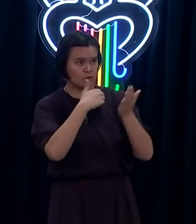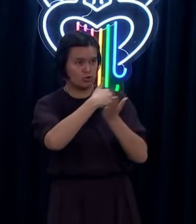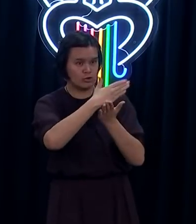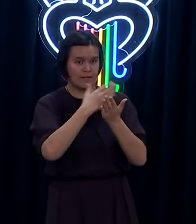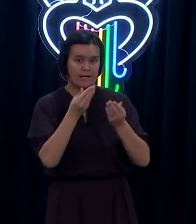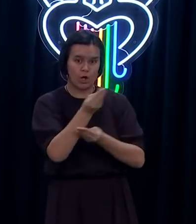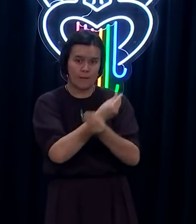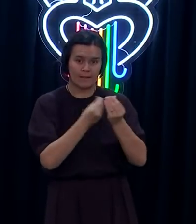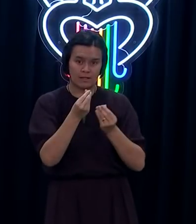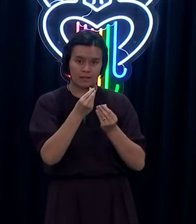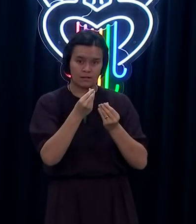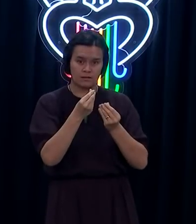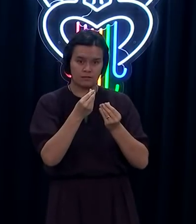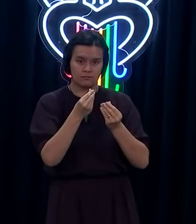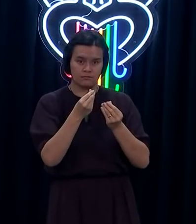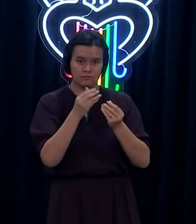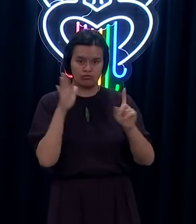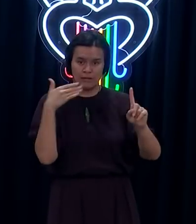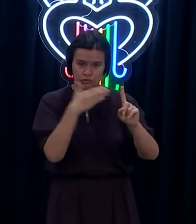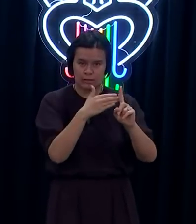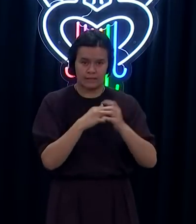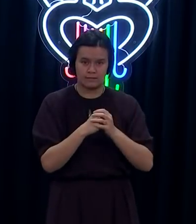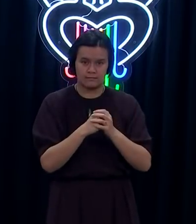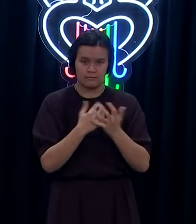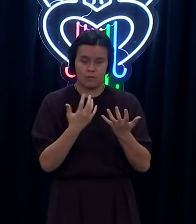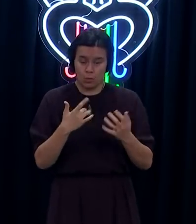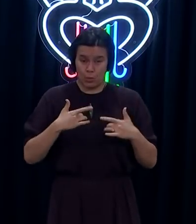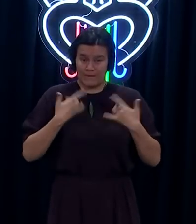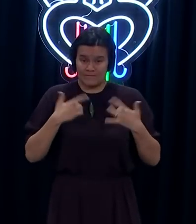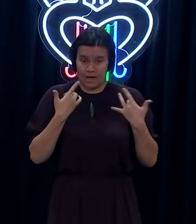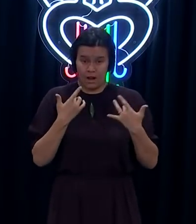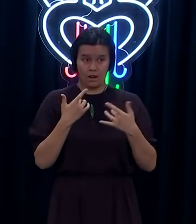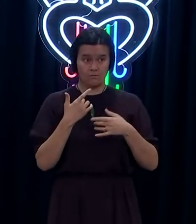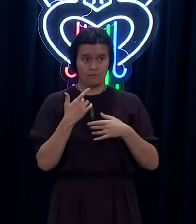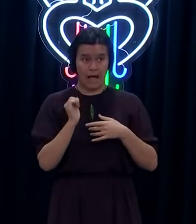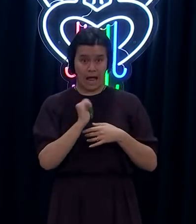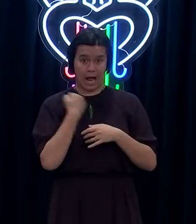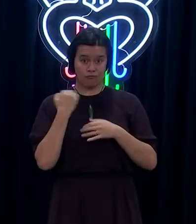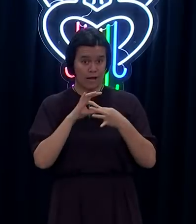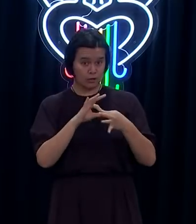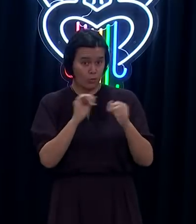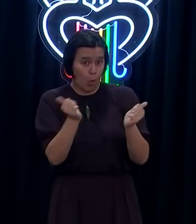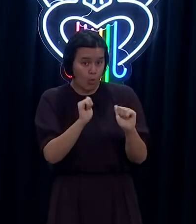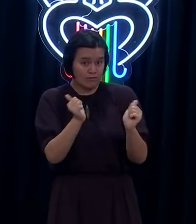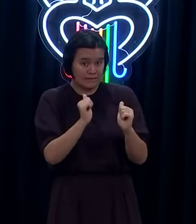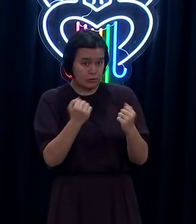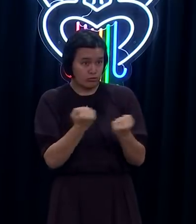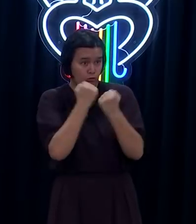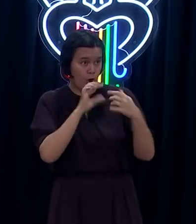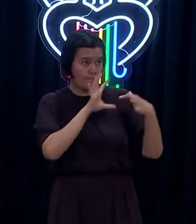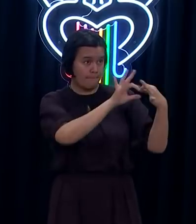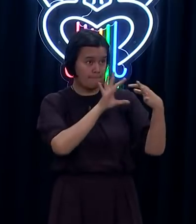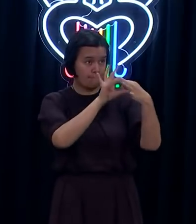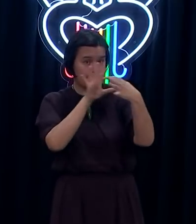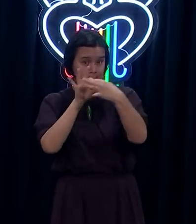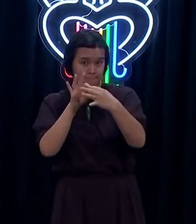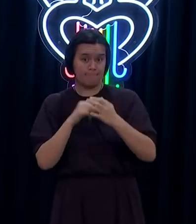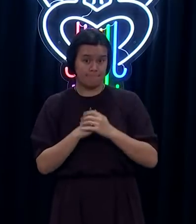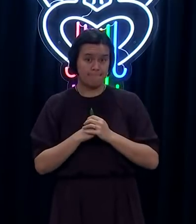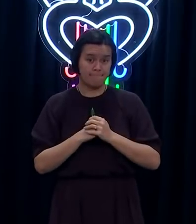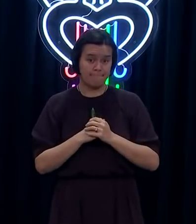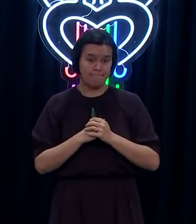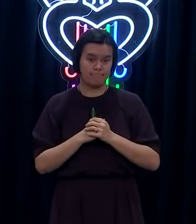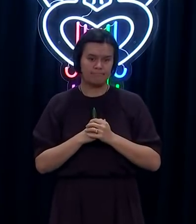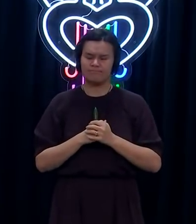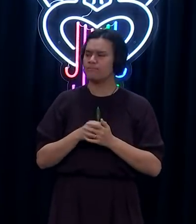to seek those assurances because I believe that our relationships are strong and we already have formalised relationships with each.